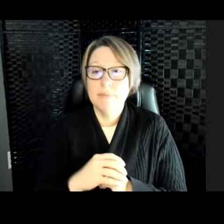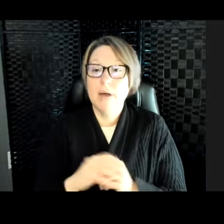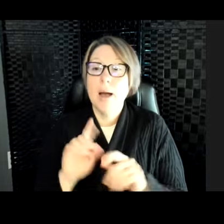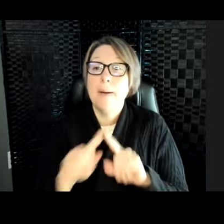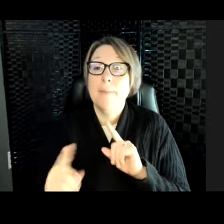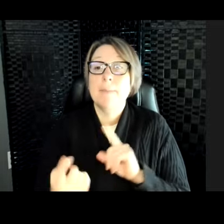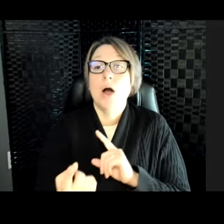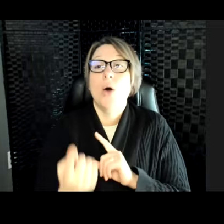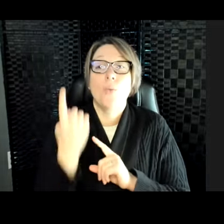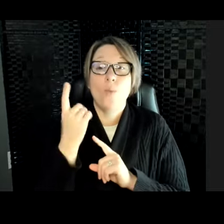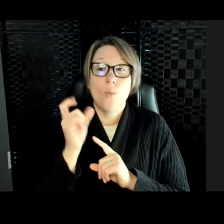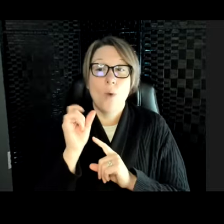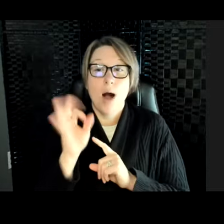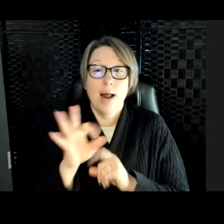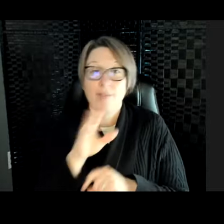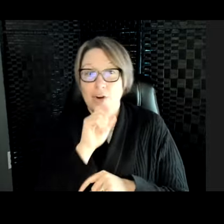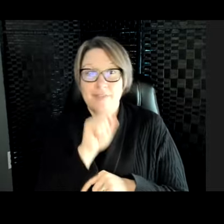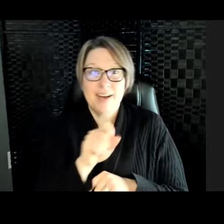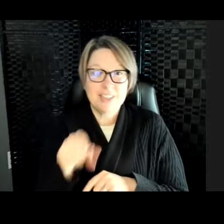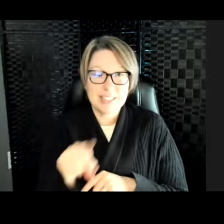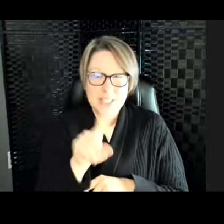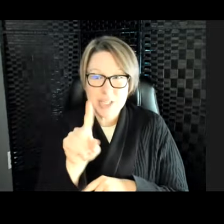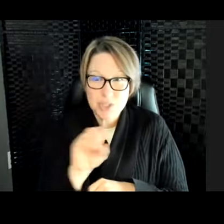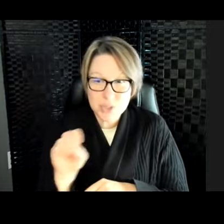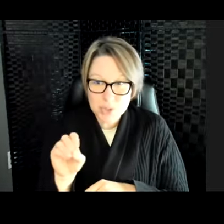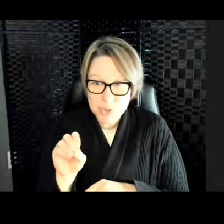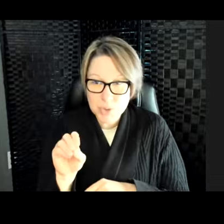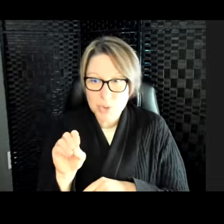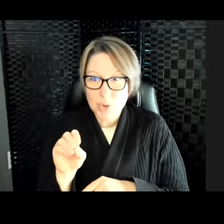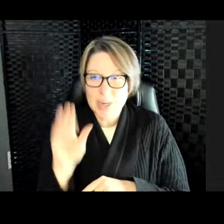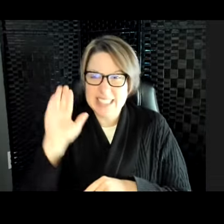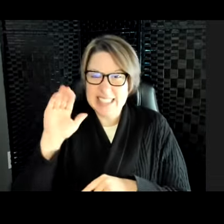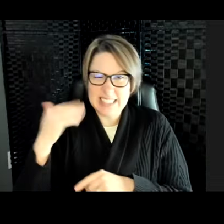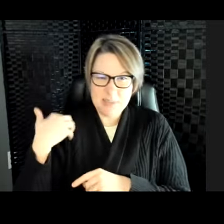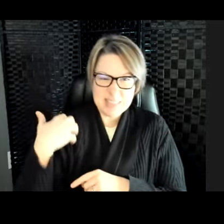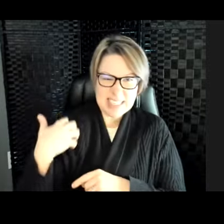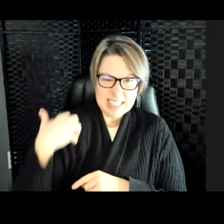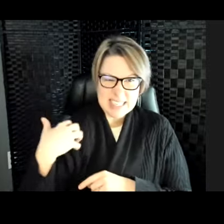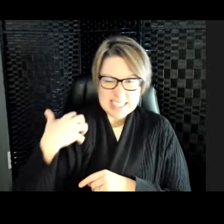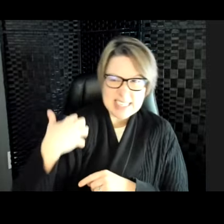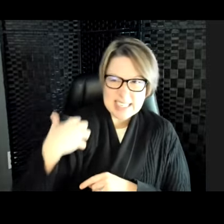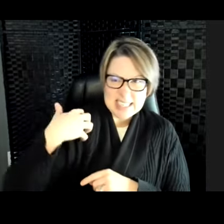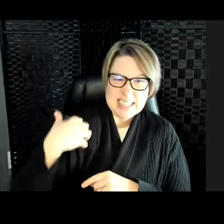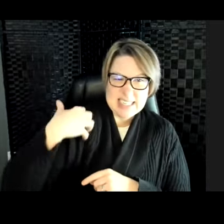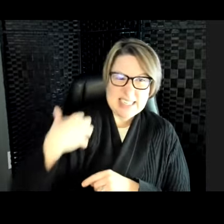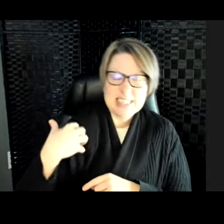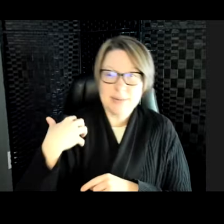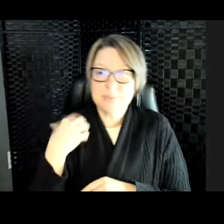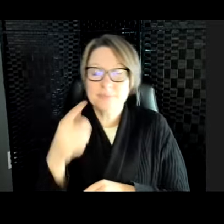at the zoo is right there. She looks like she might be itching her arm or something. But that is our sea turtle. She is a green